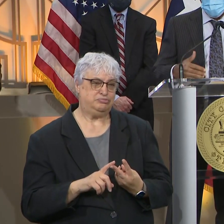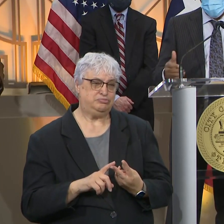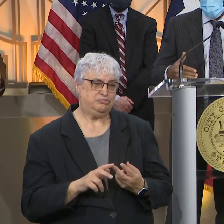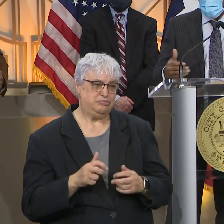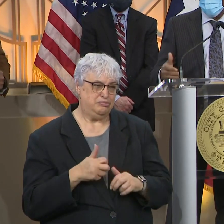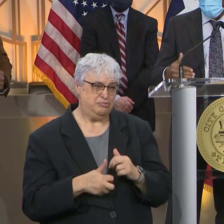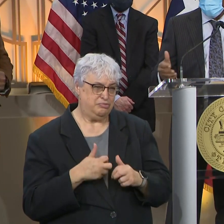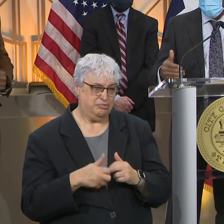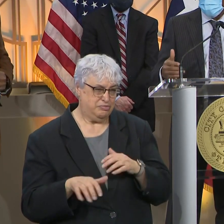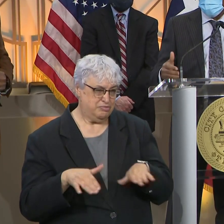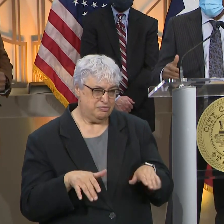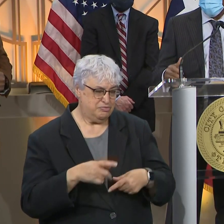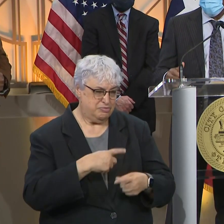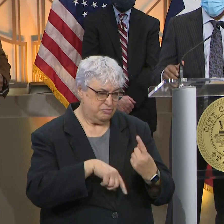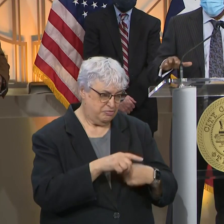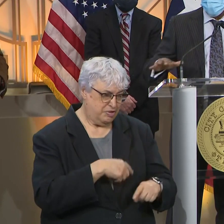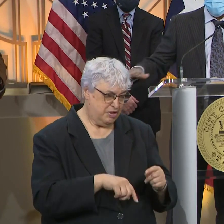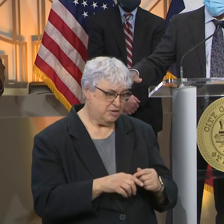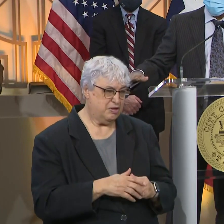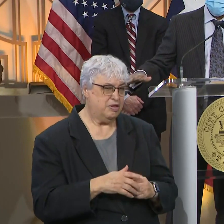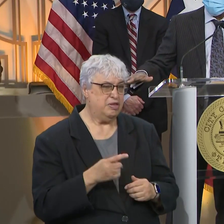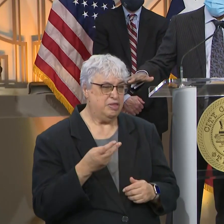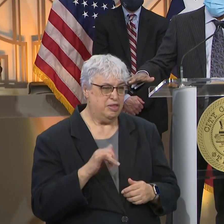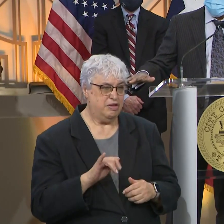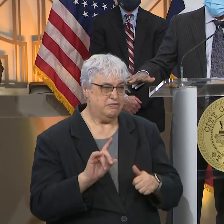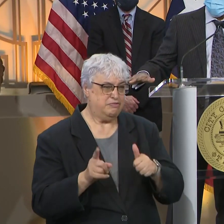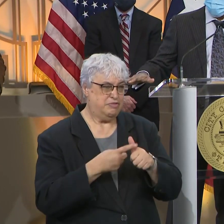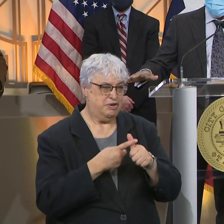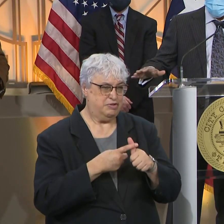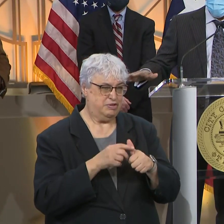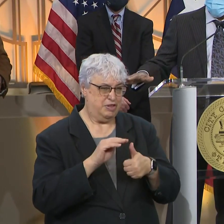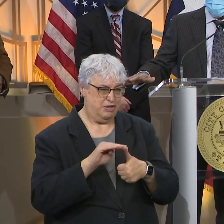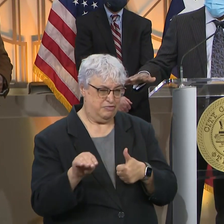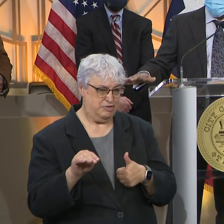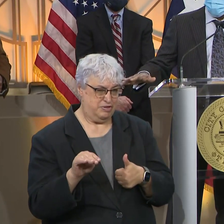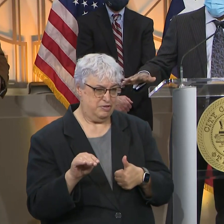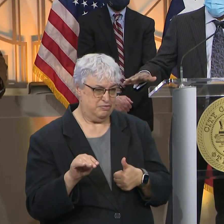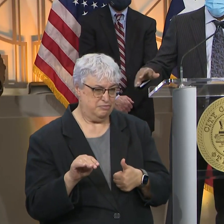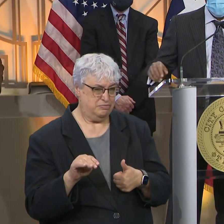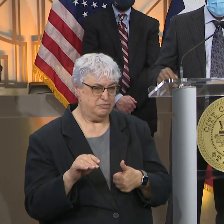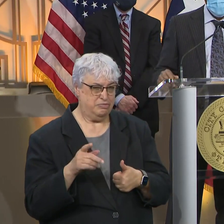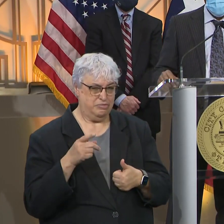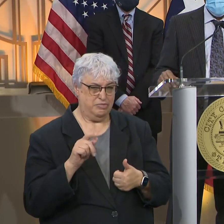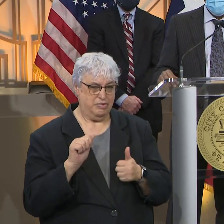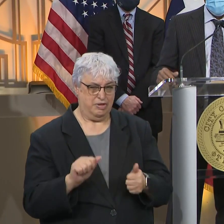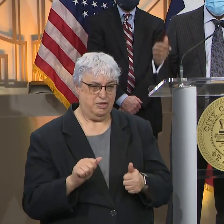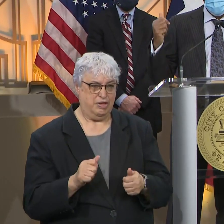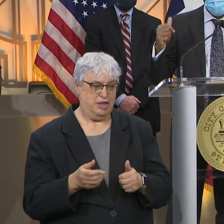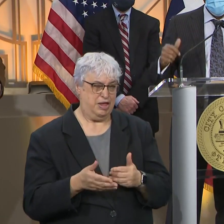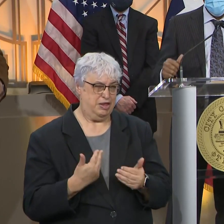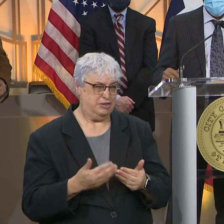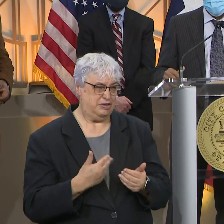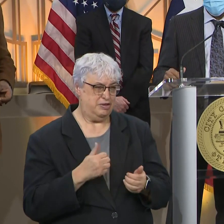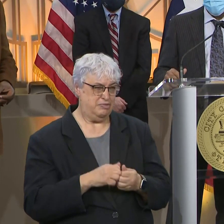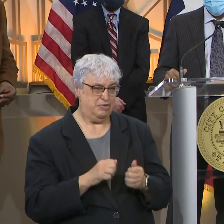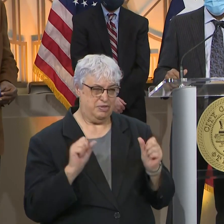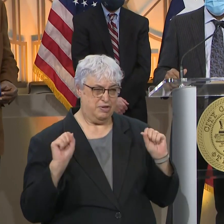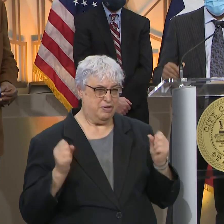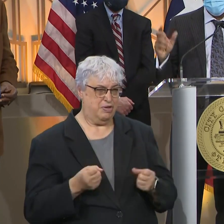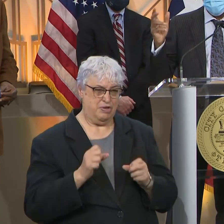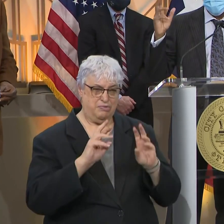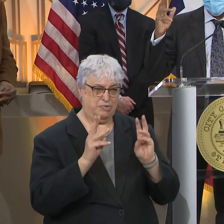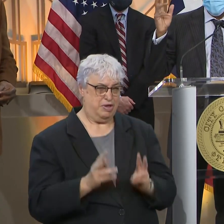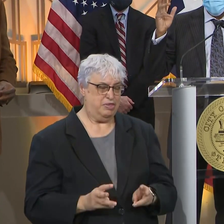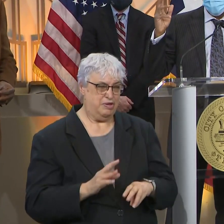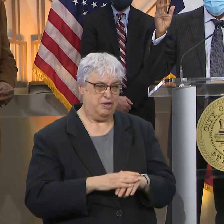problems walking around, for example, they were on the first level. We made it very easy for them. Even with the cold weather on